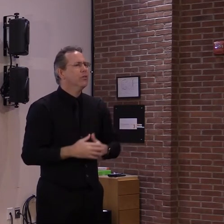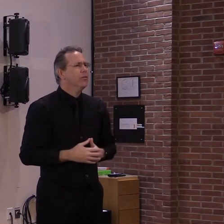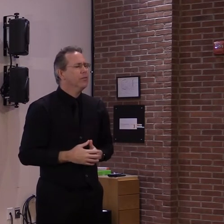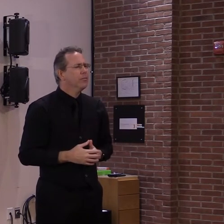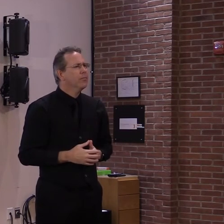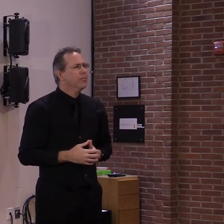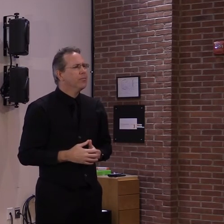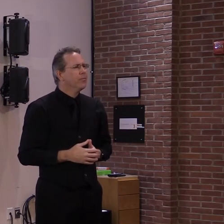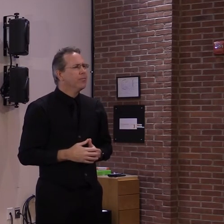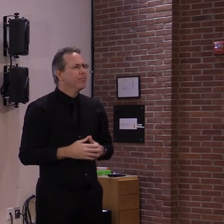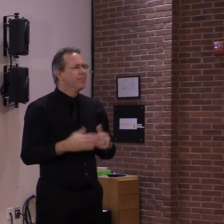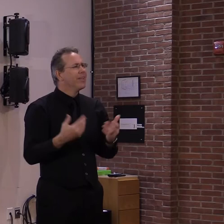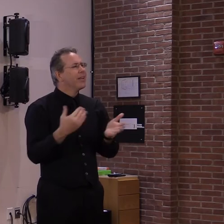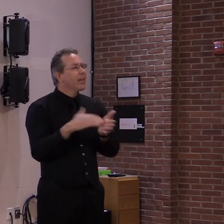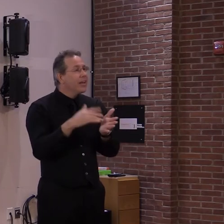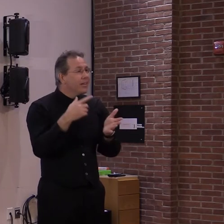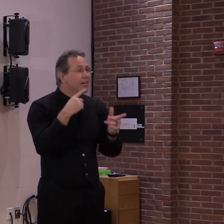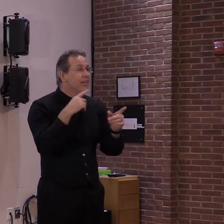of pitfalls to it.